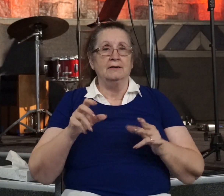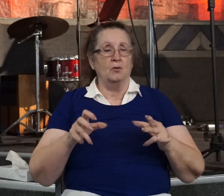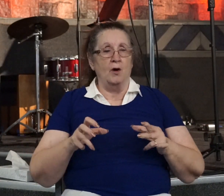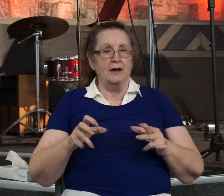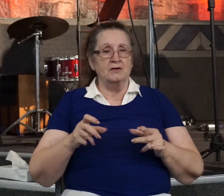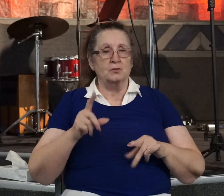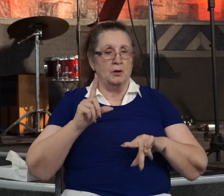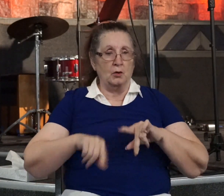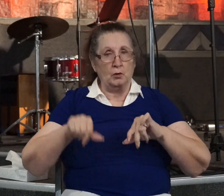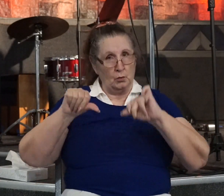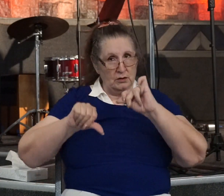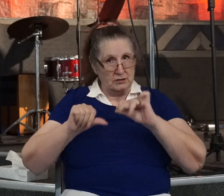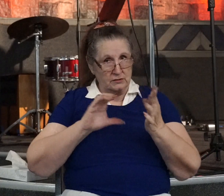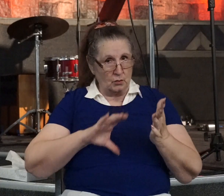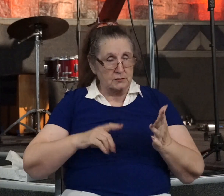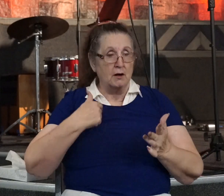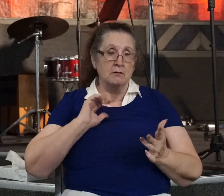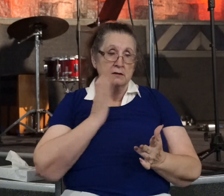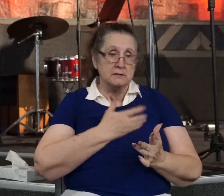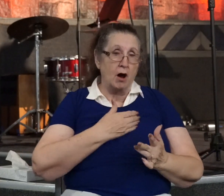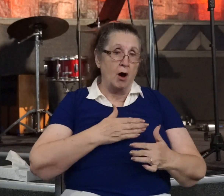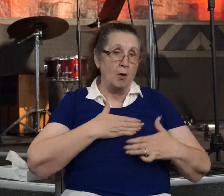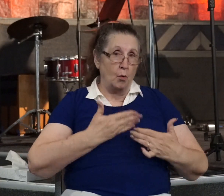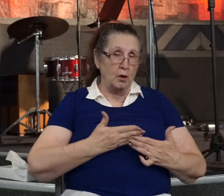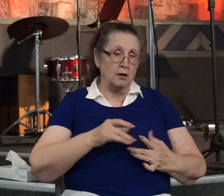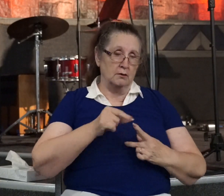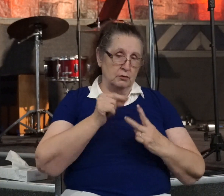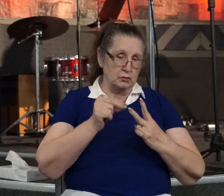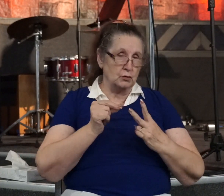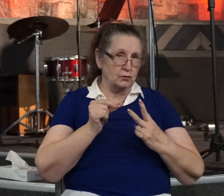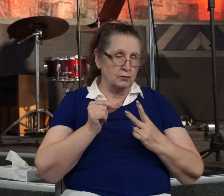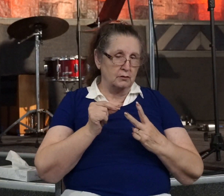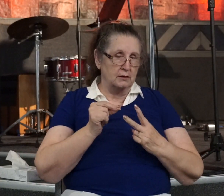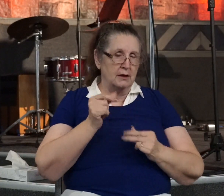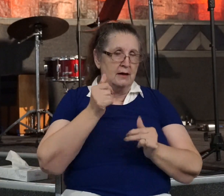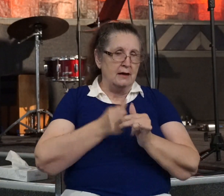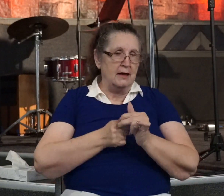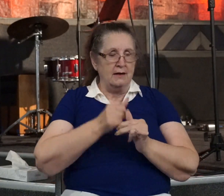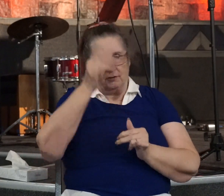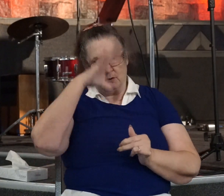reject Christ. Because every man and woman will come to a fork in the road.